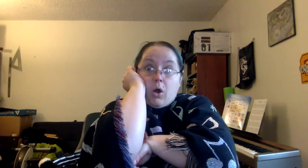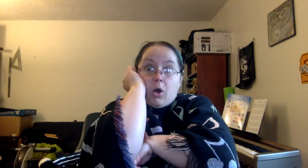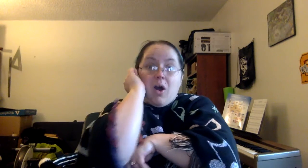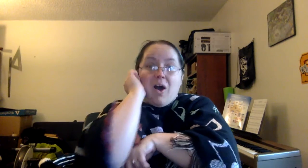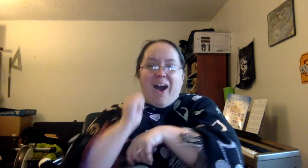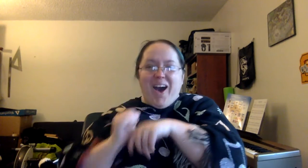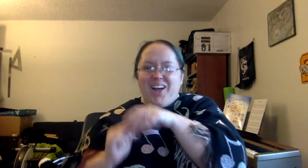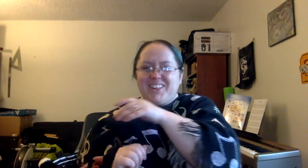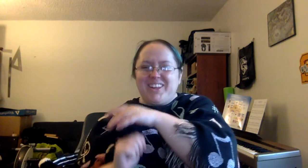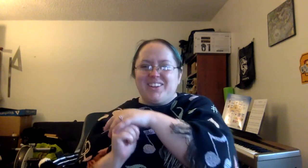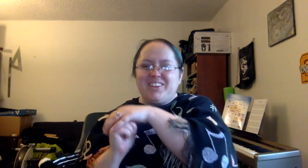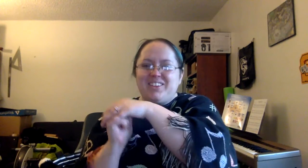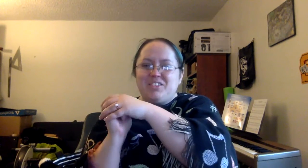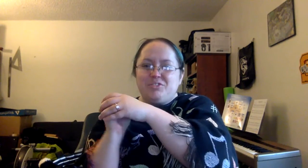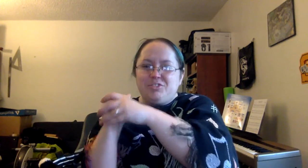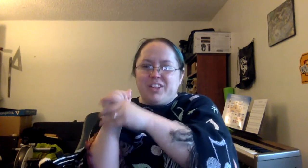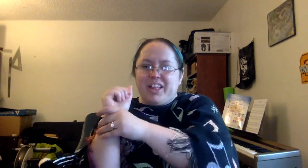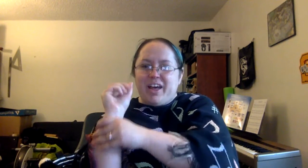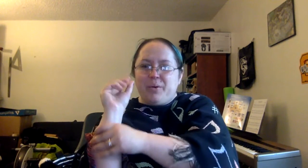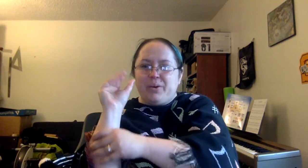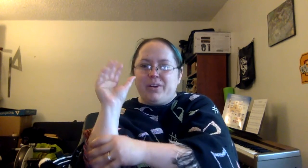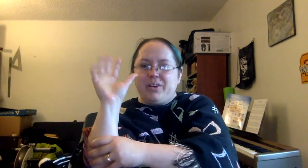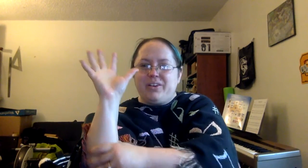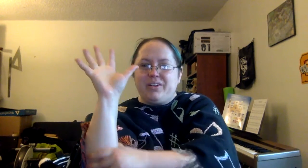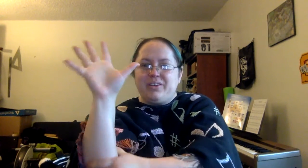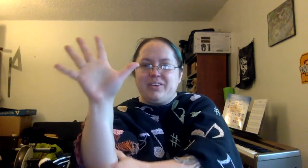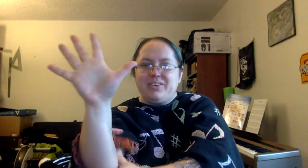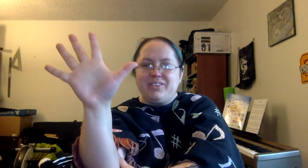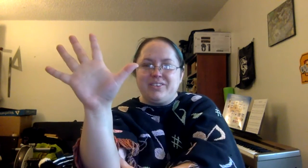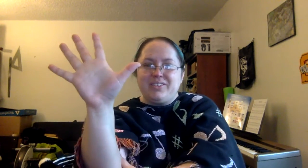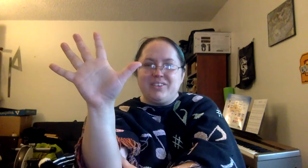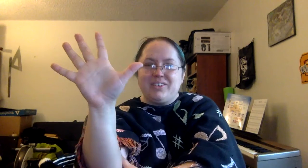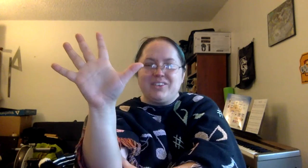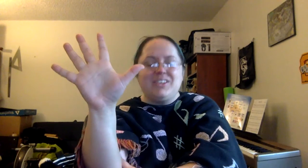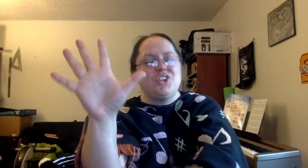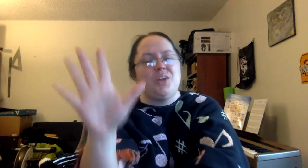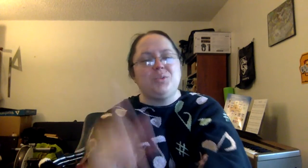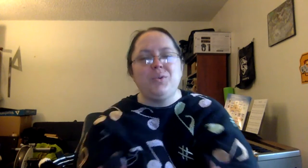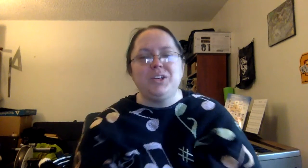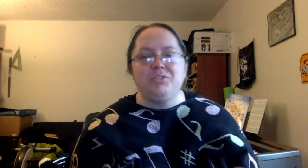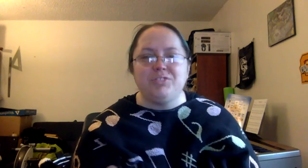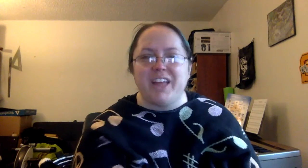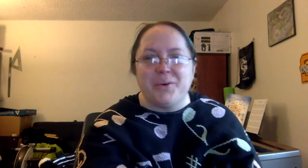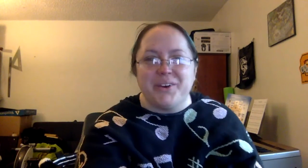A little flower. Good job growing your flower.